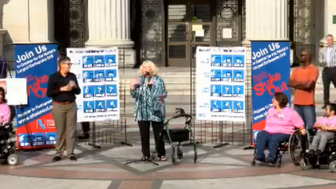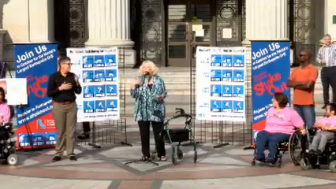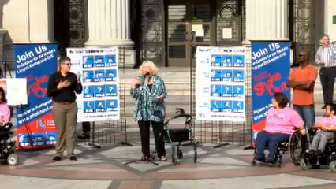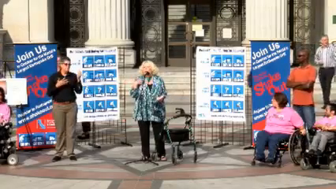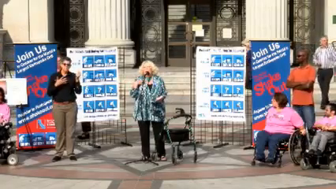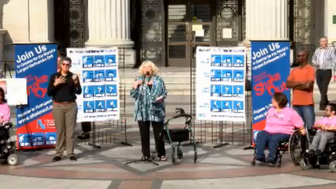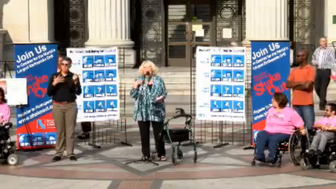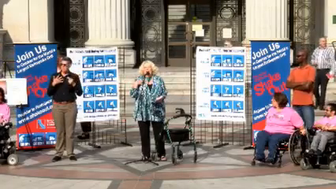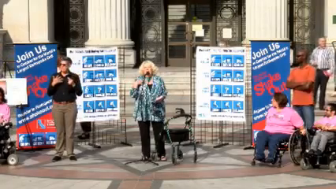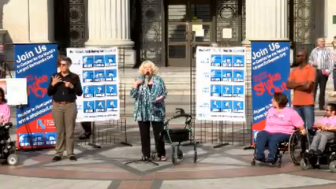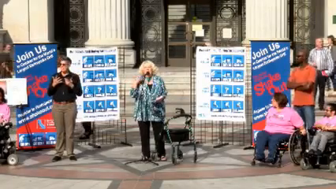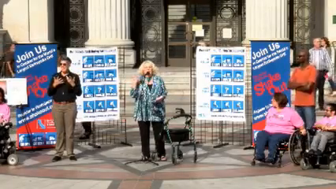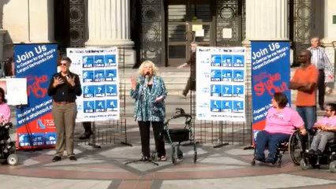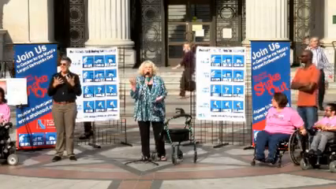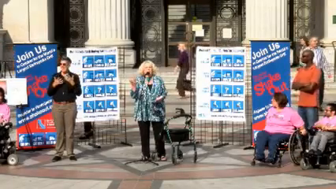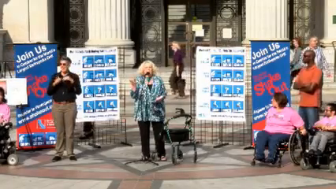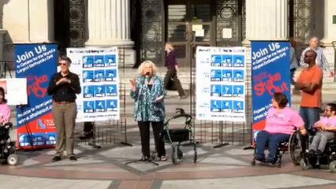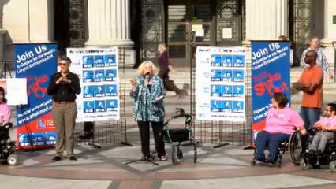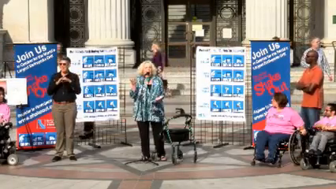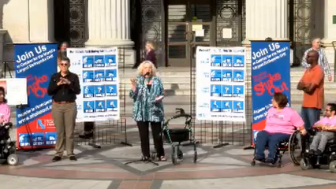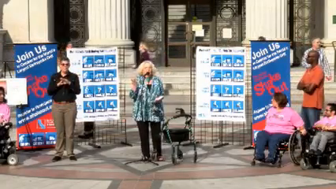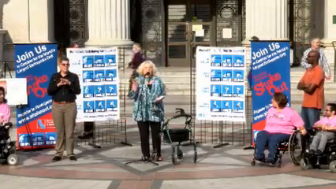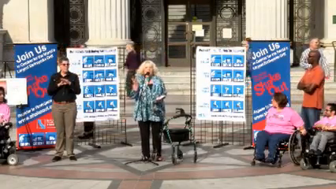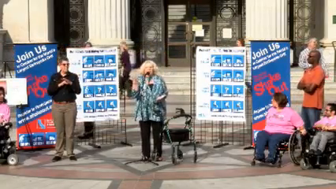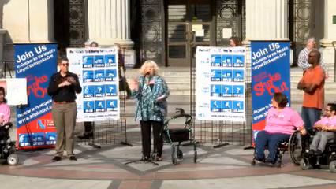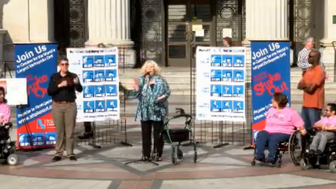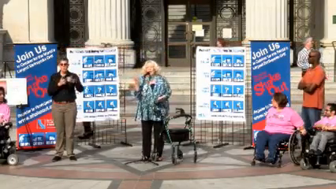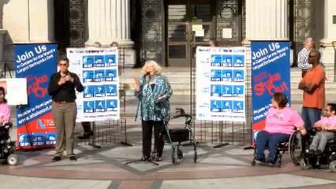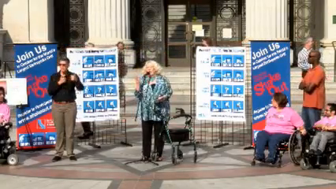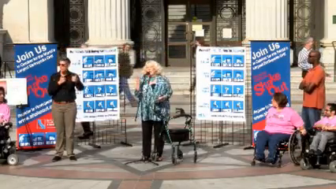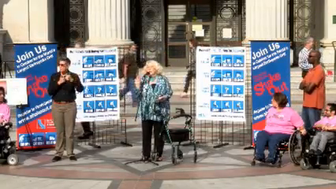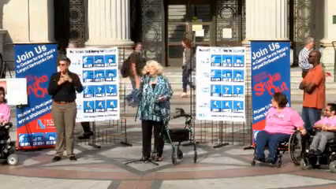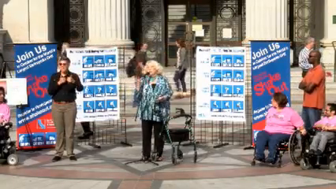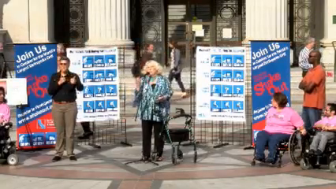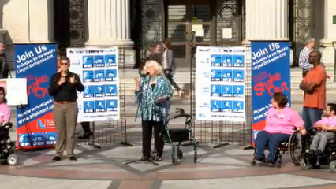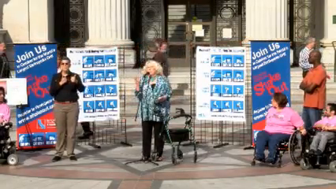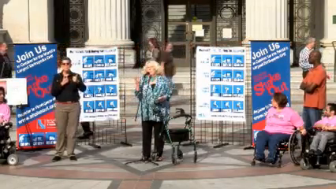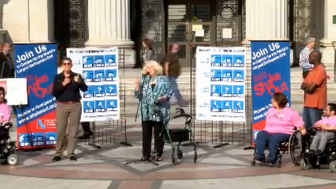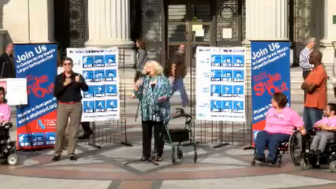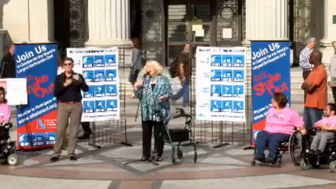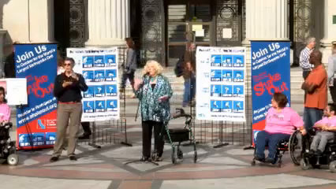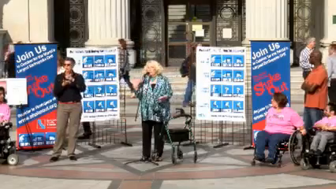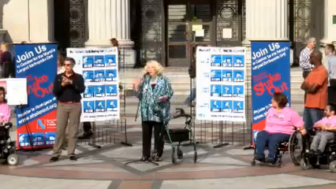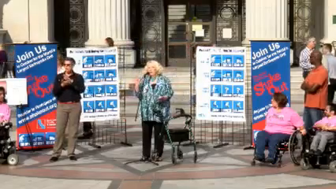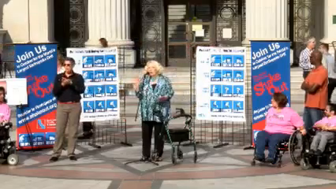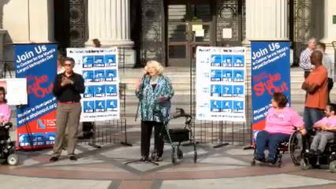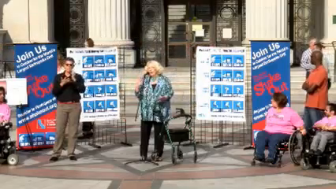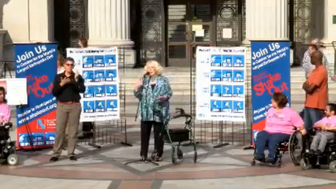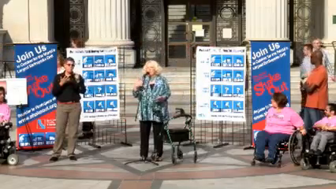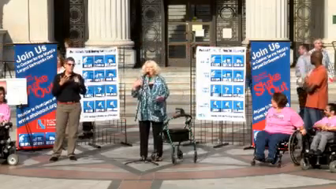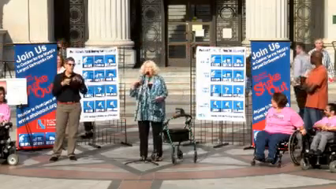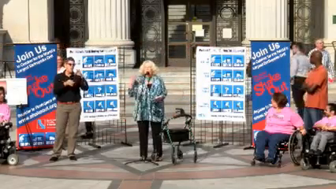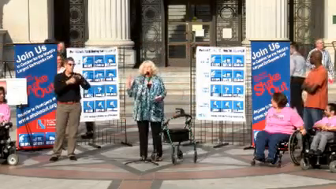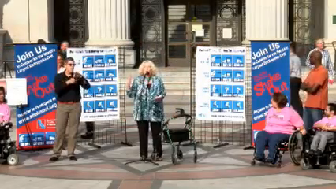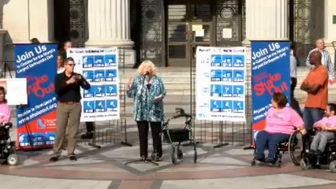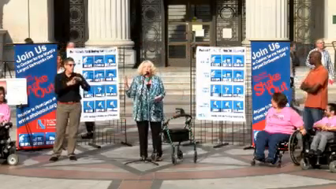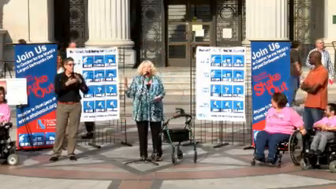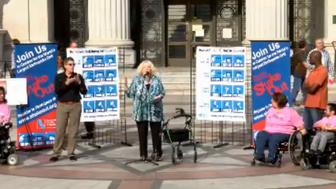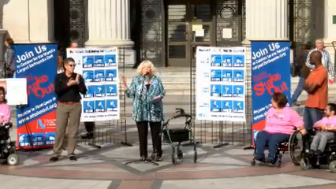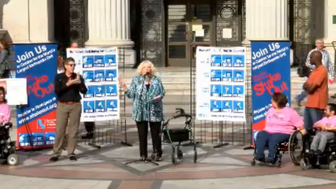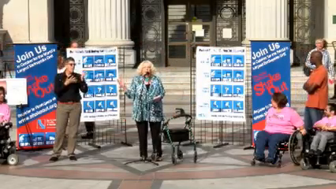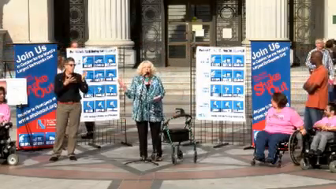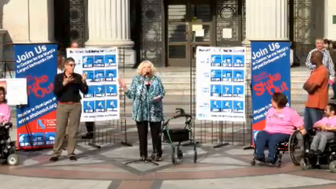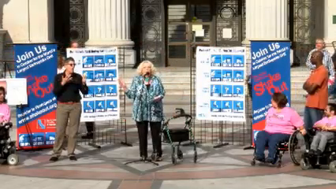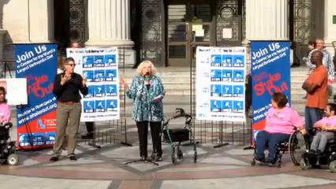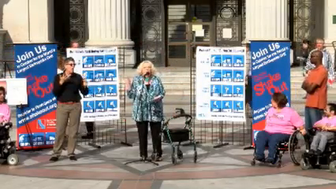have access to transportation, school, your voting rights, all